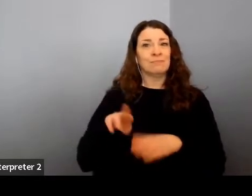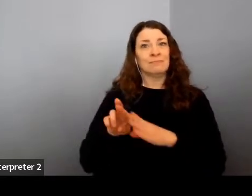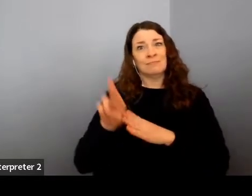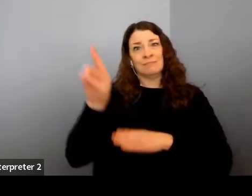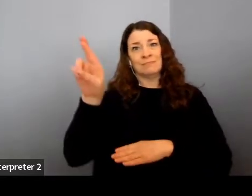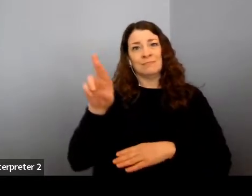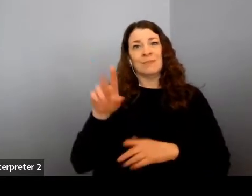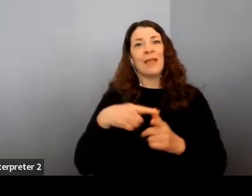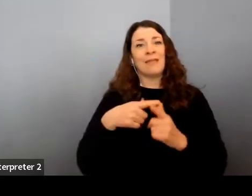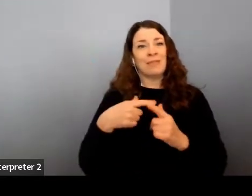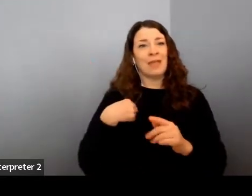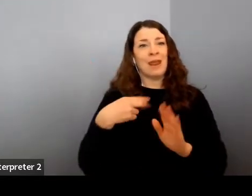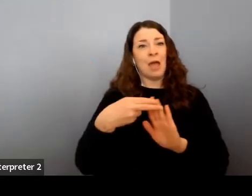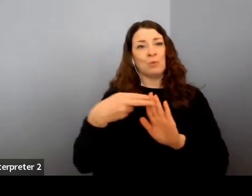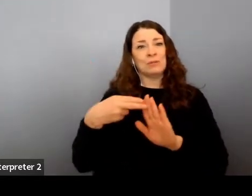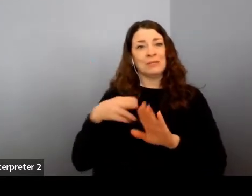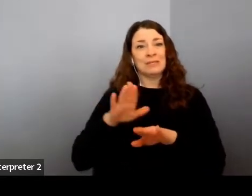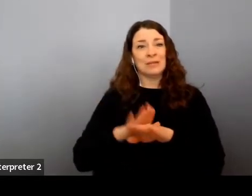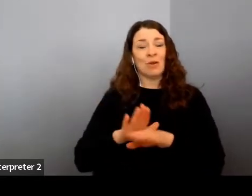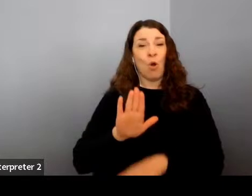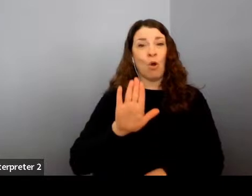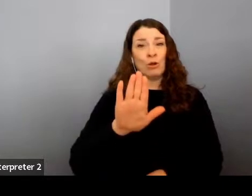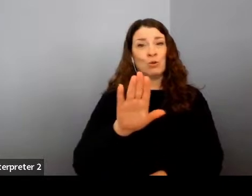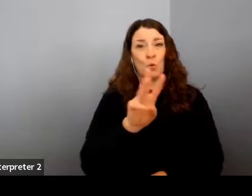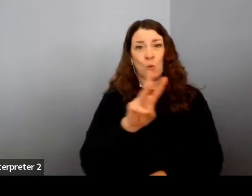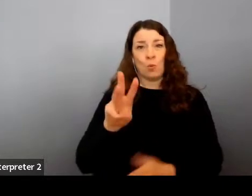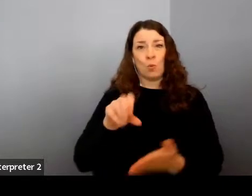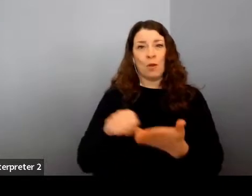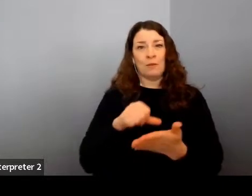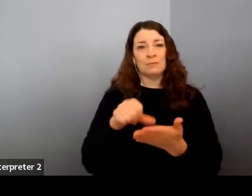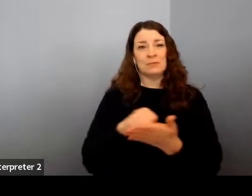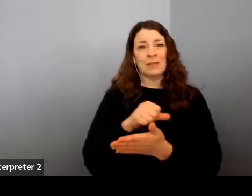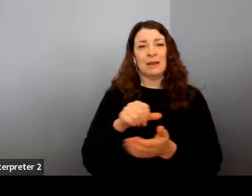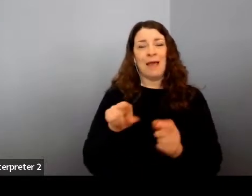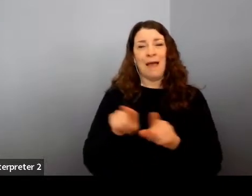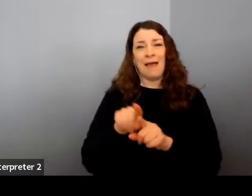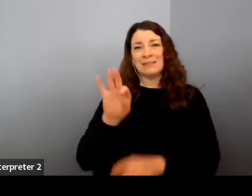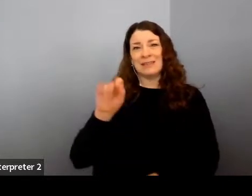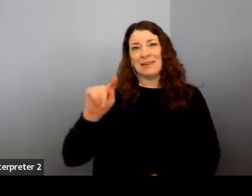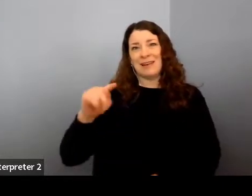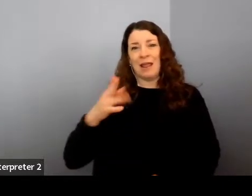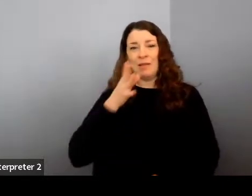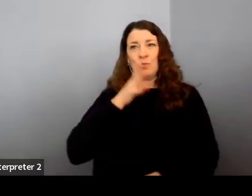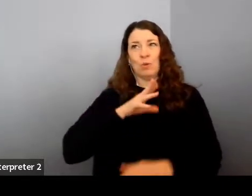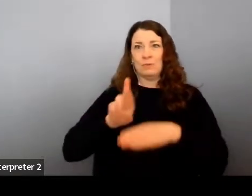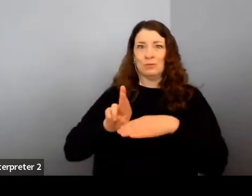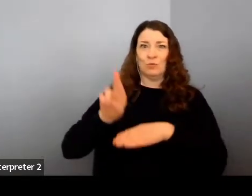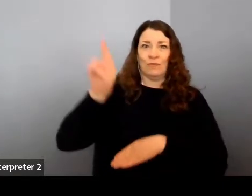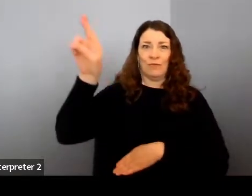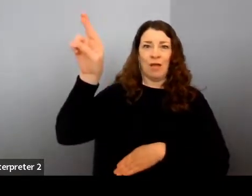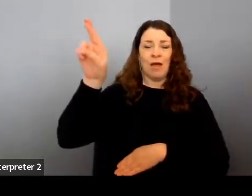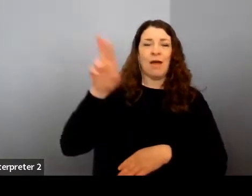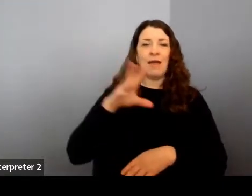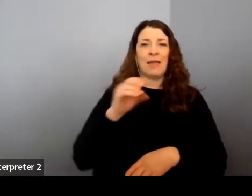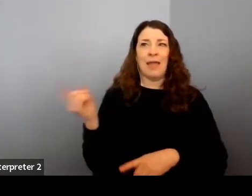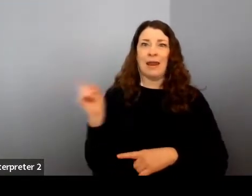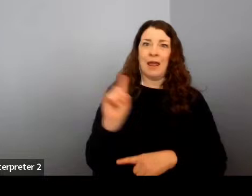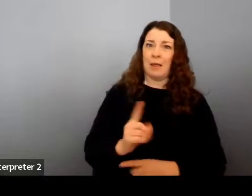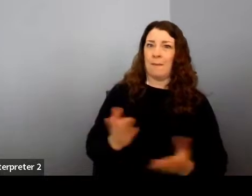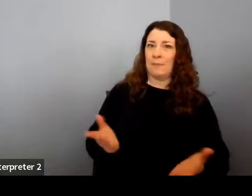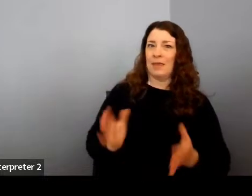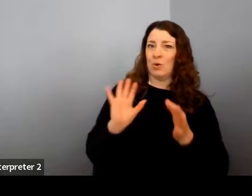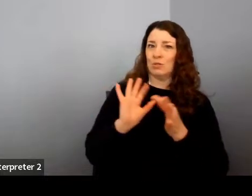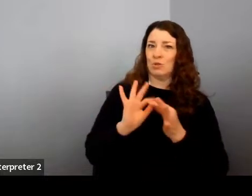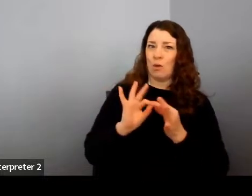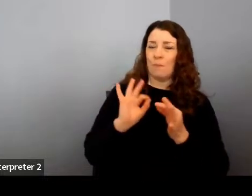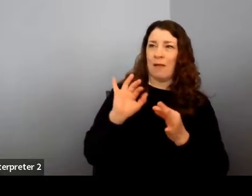on your website with human space flight as the 90th woman to fly. then I get to come here and talk about that experience together. And